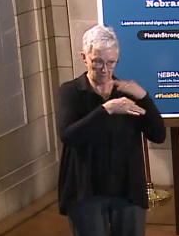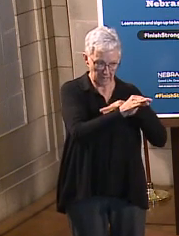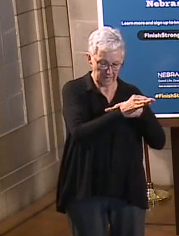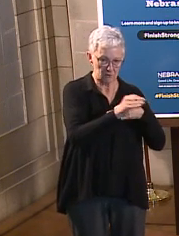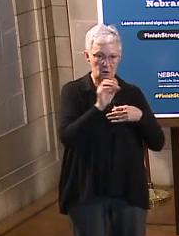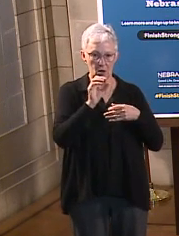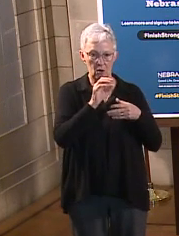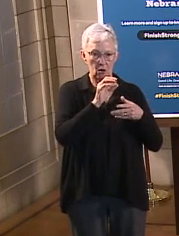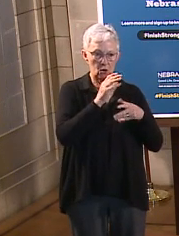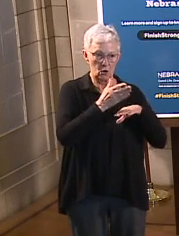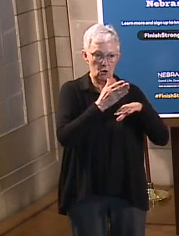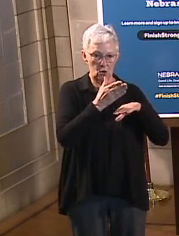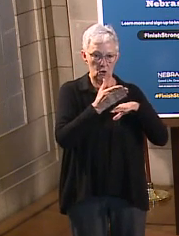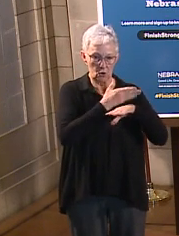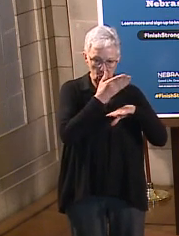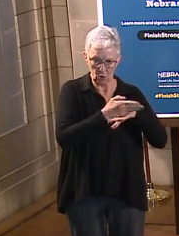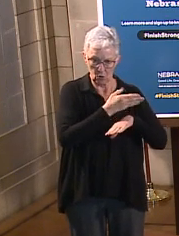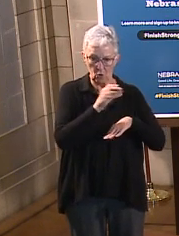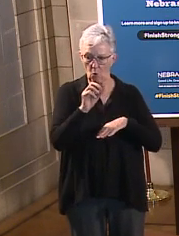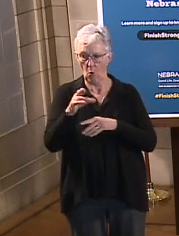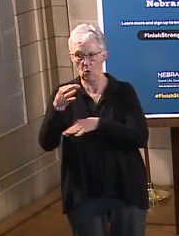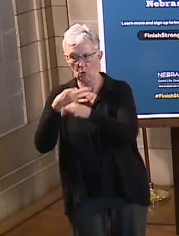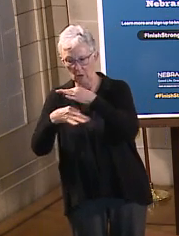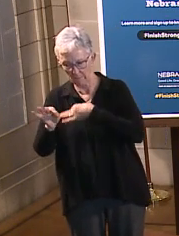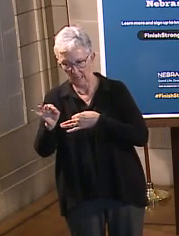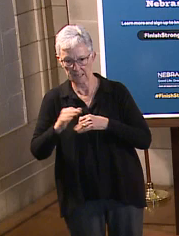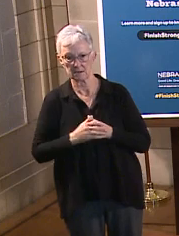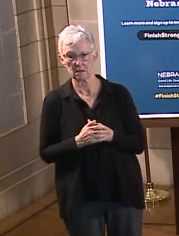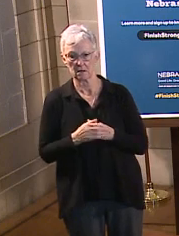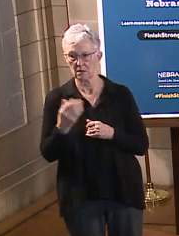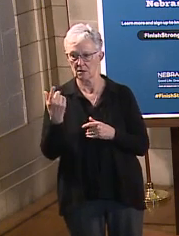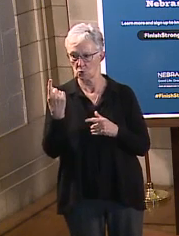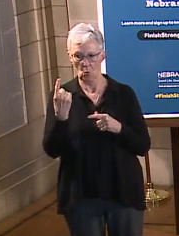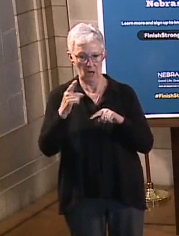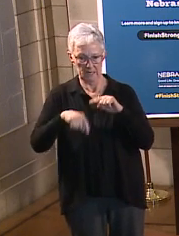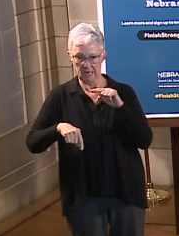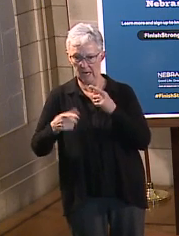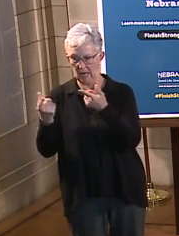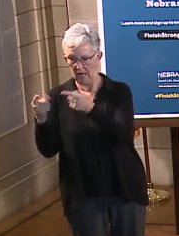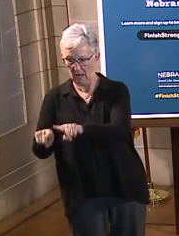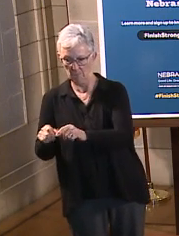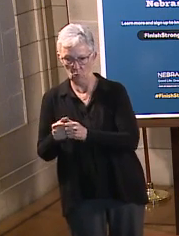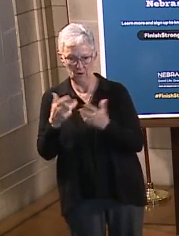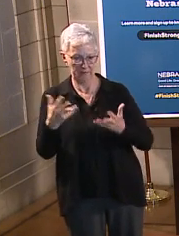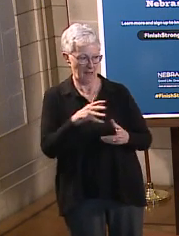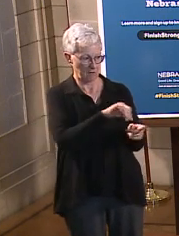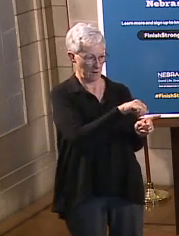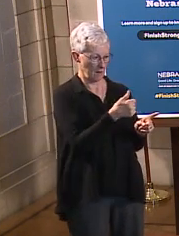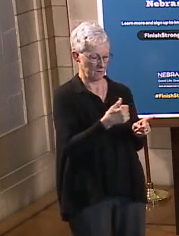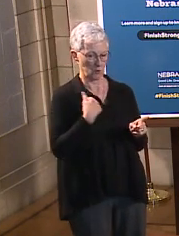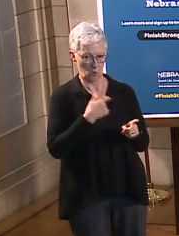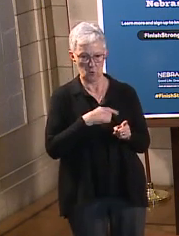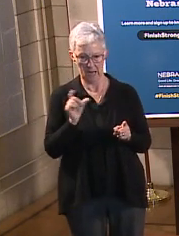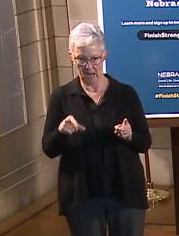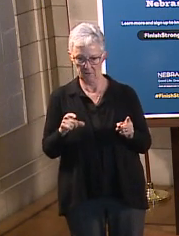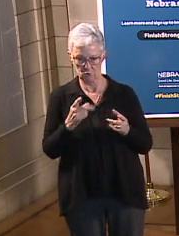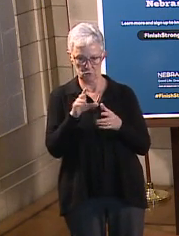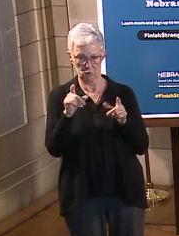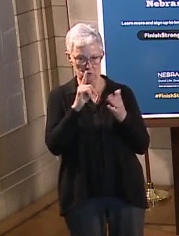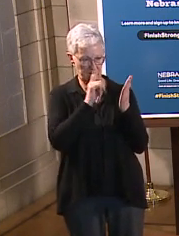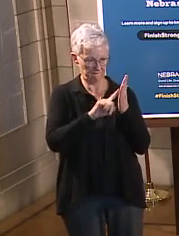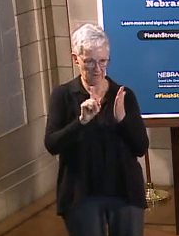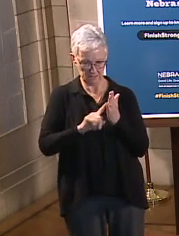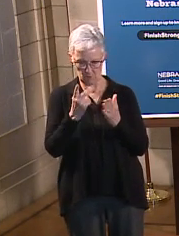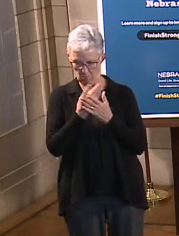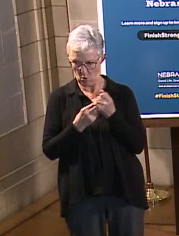efforts around CJI. These are parallel processes. One doesn't go forward without the other. So it's a work in progress that goes, you know, both